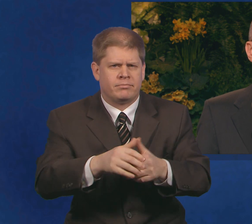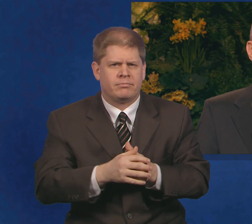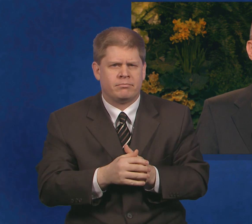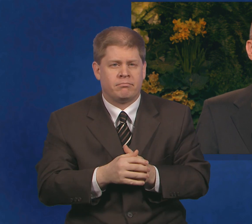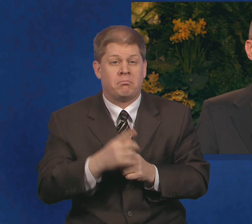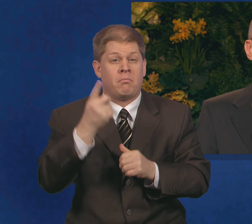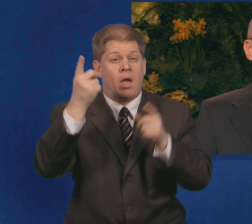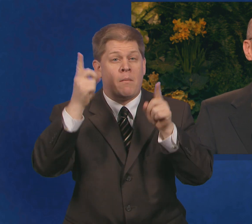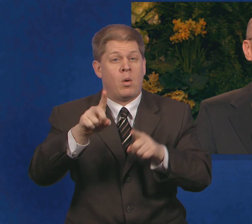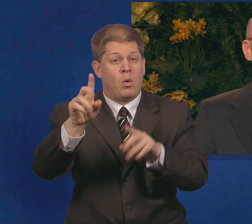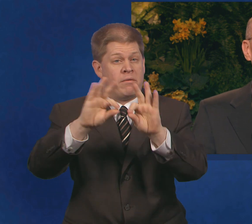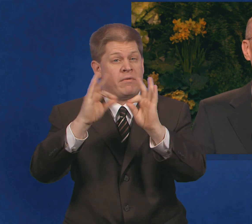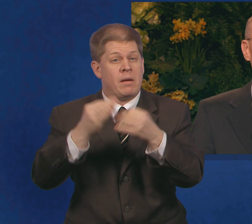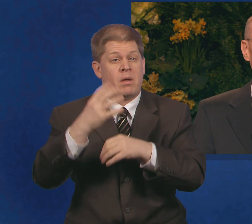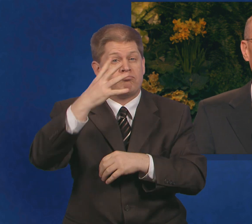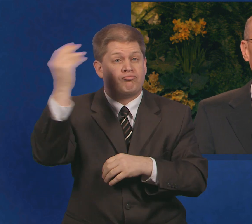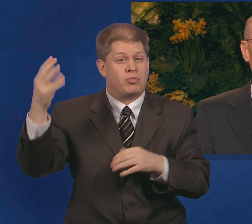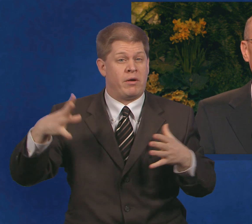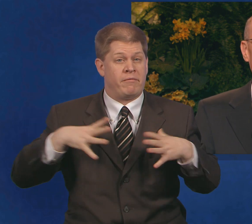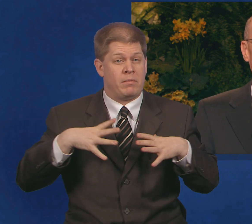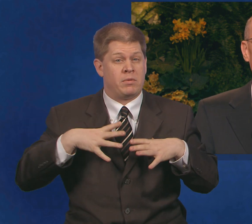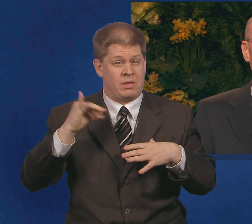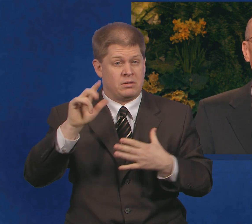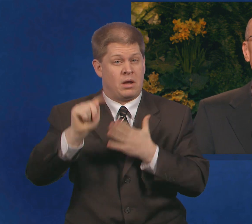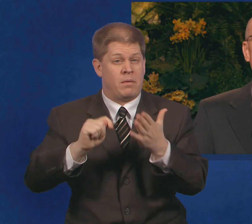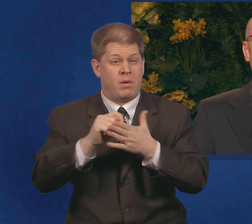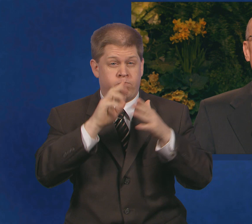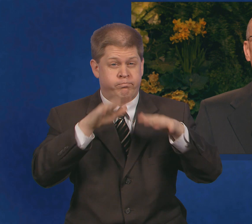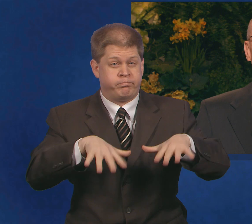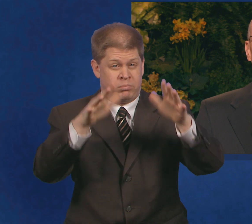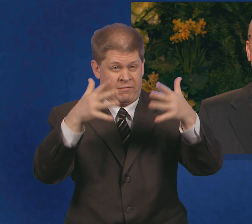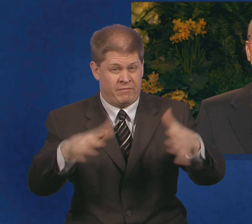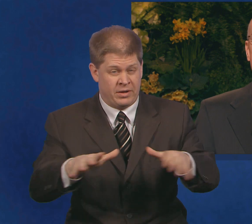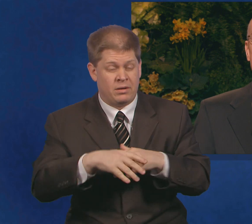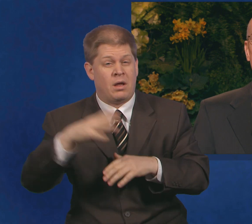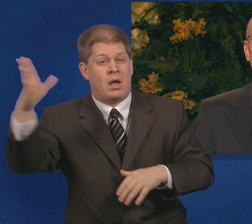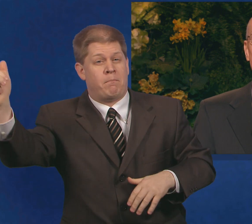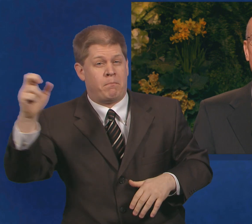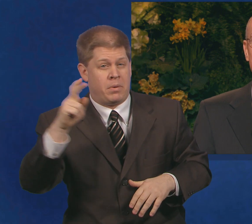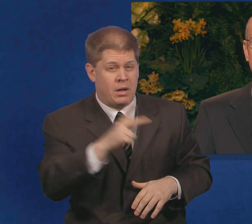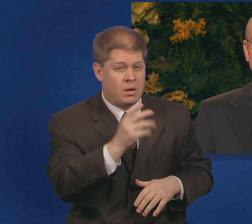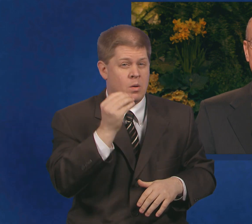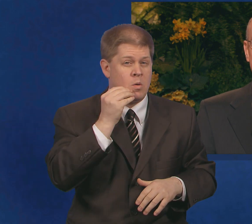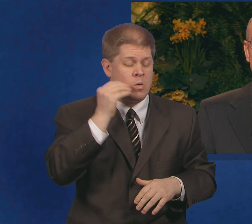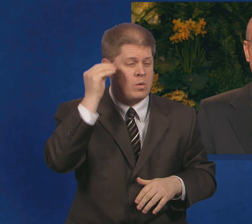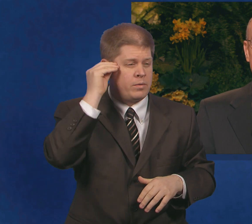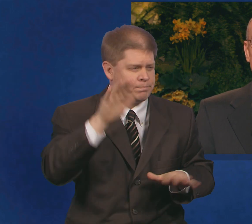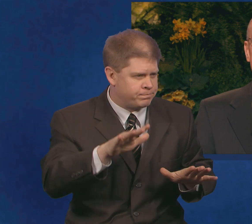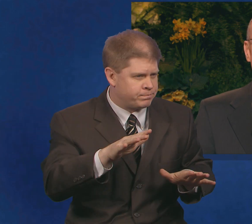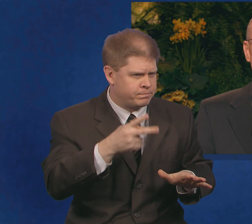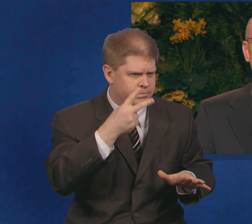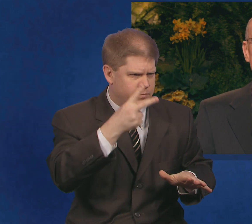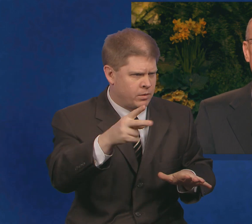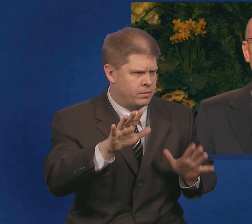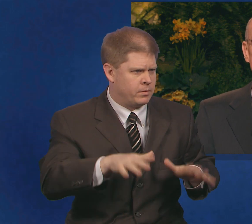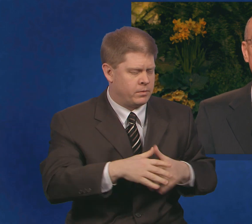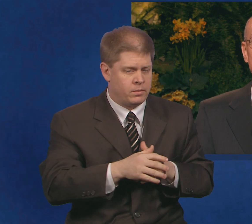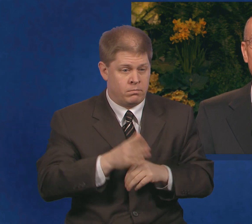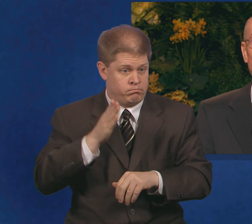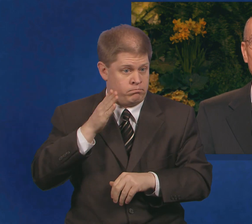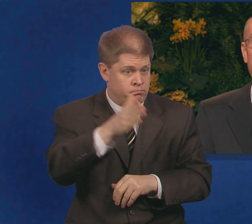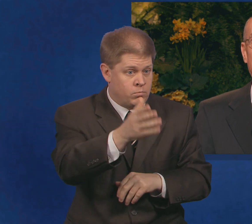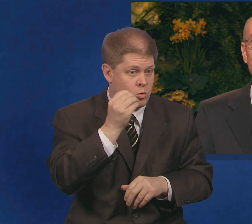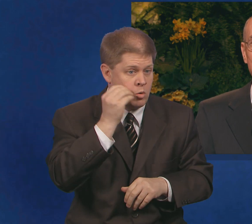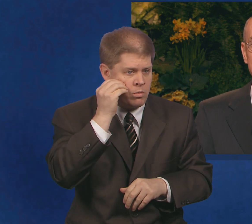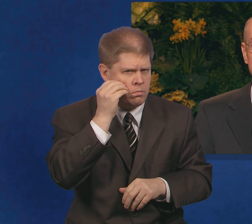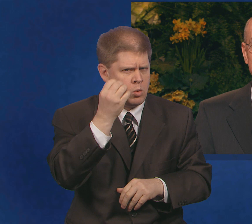couple returned to Rexburg from a vacation just after the flood. They didn't go to see